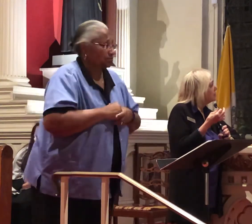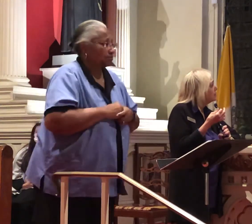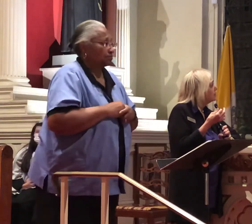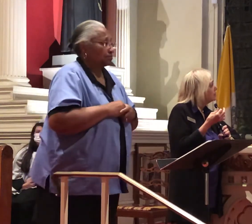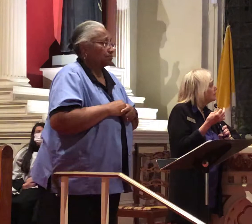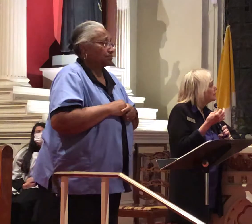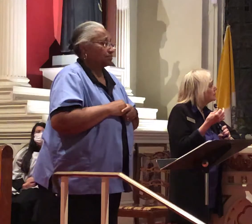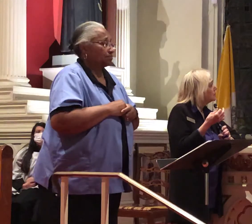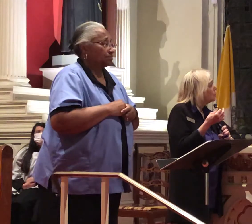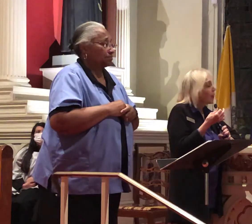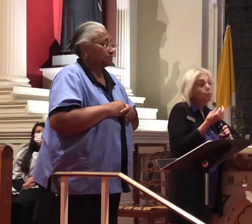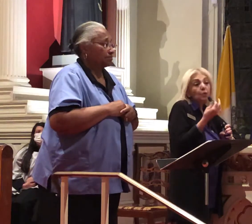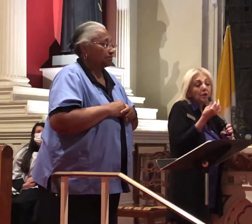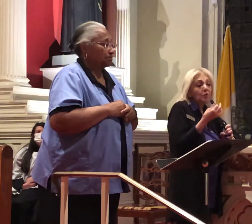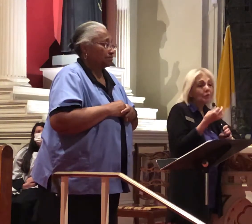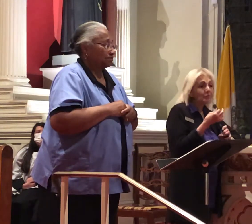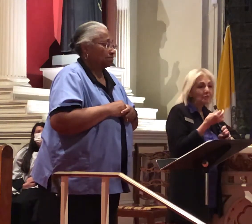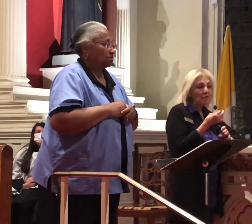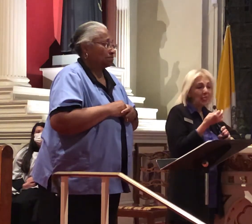people